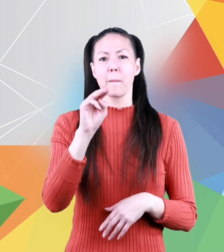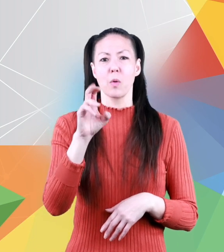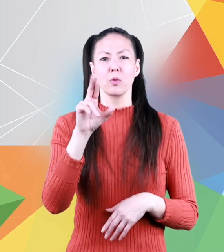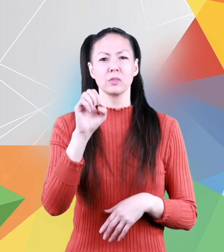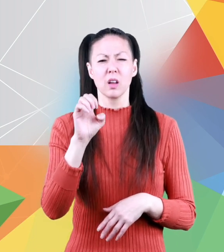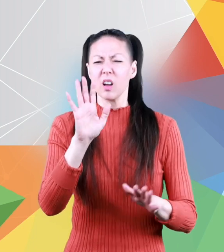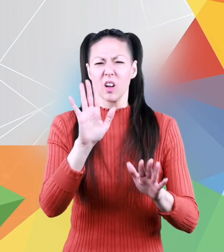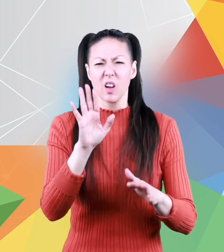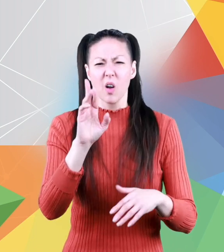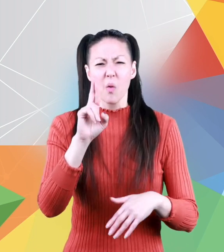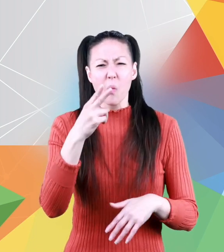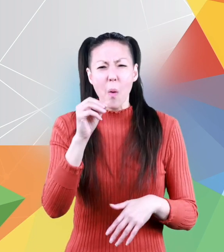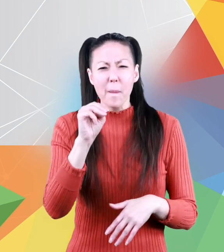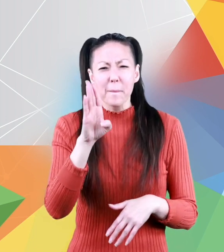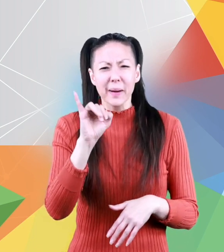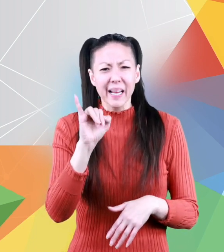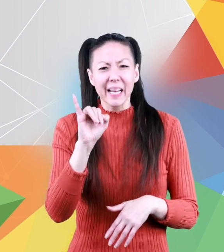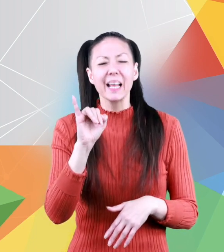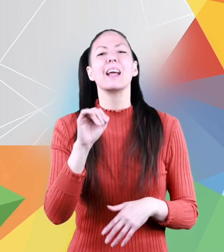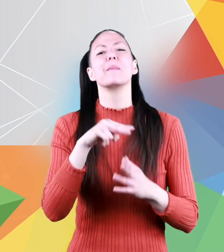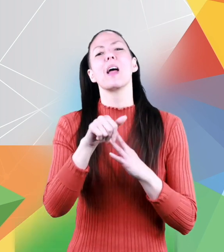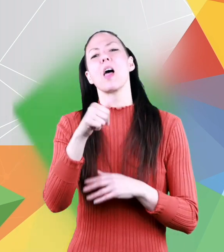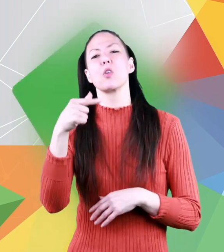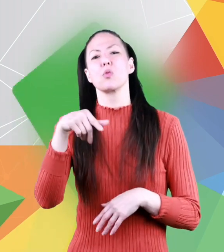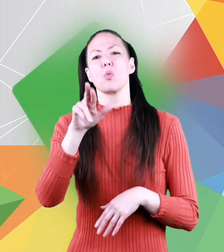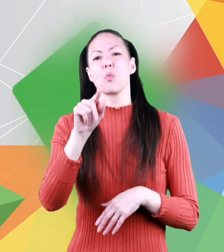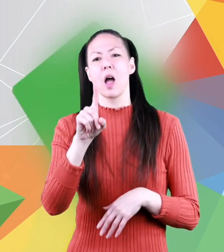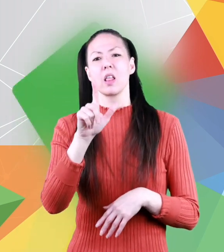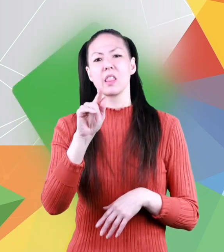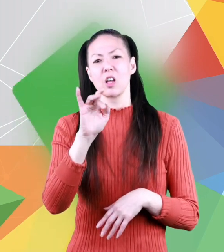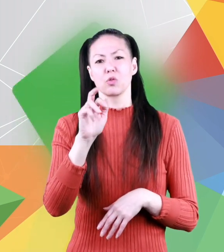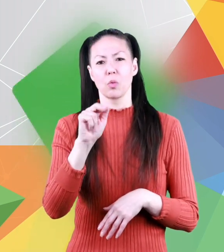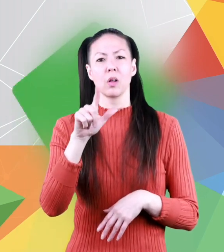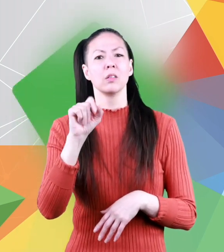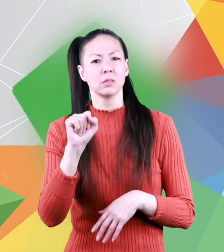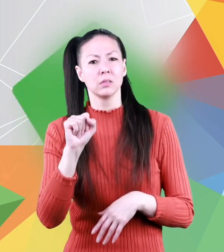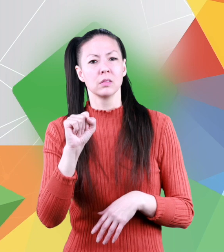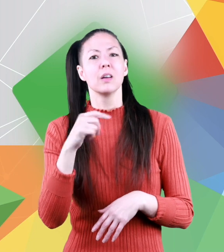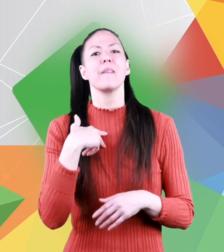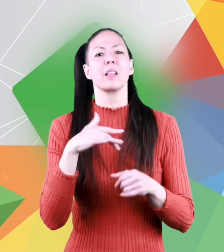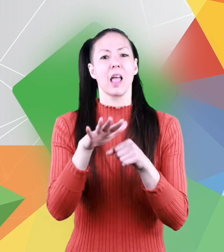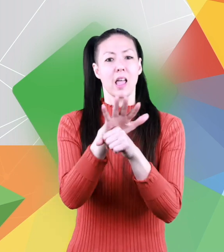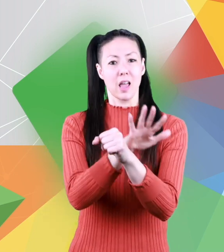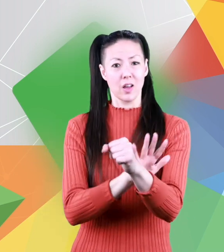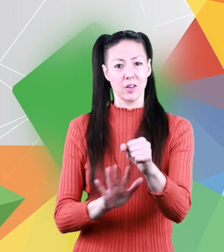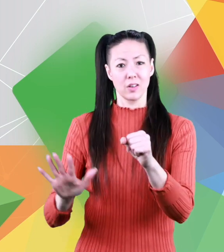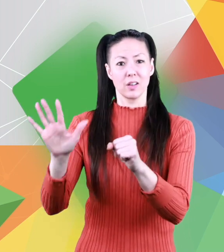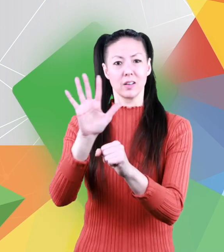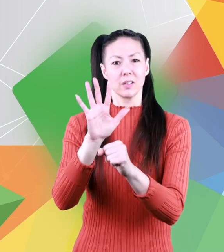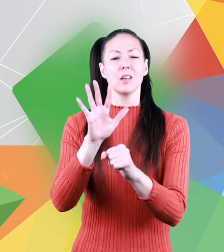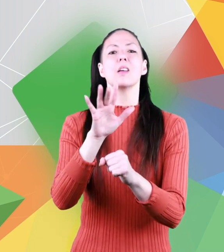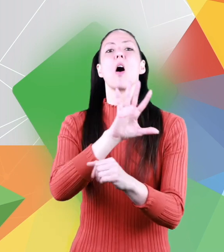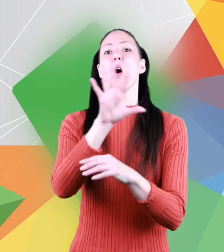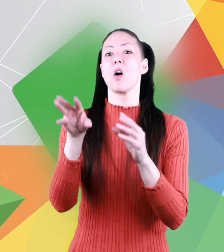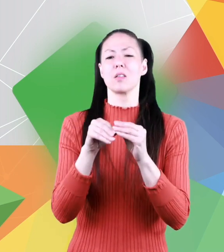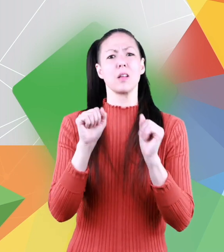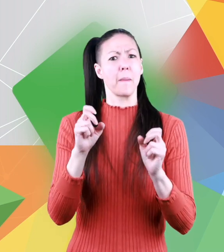or is it rhombi and other quadrilaterals all of these have an area and all of them can be